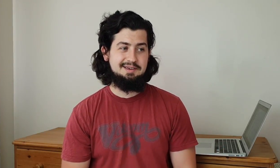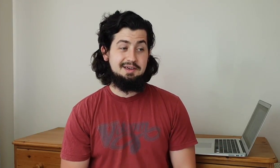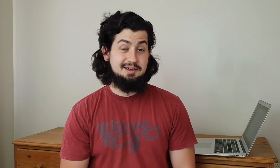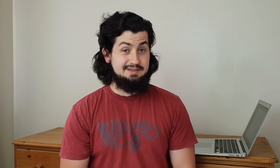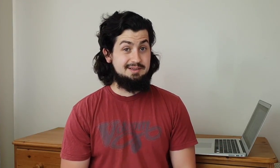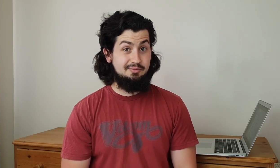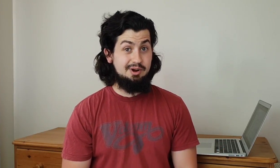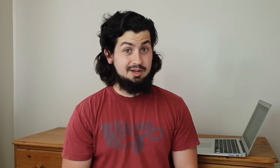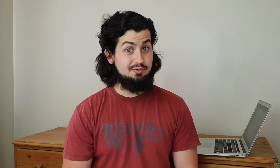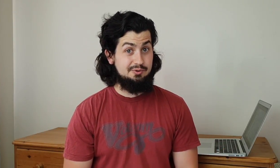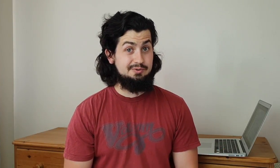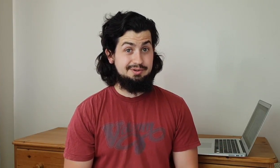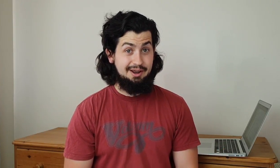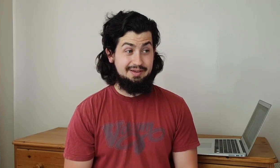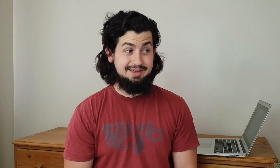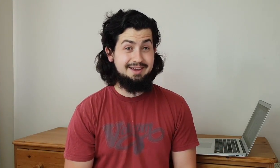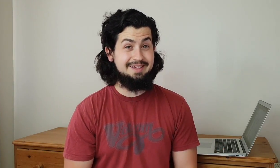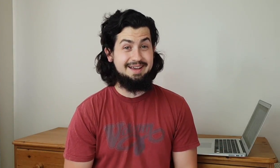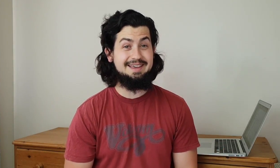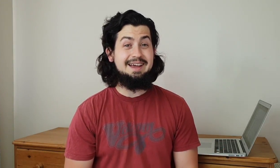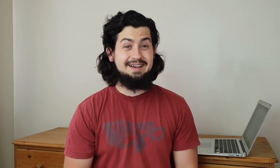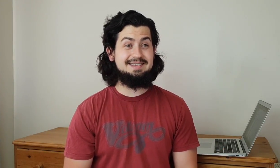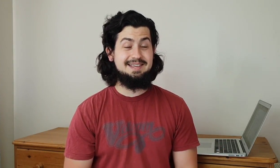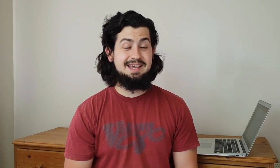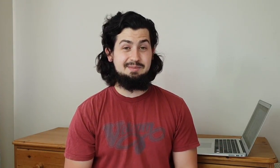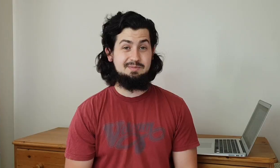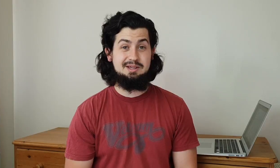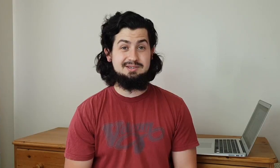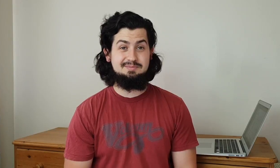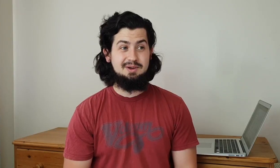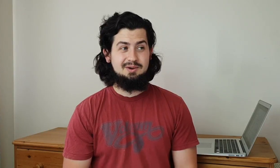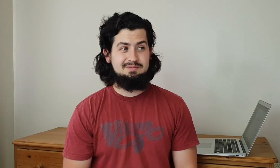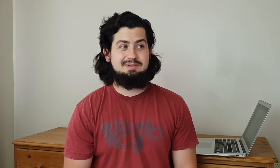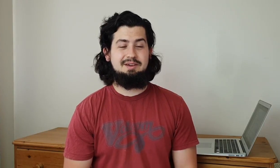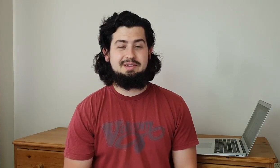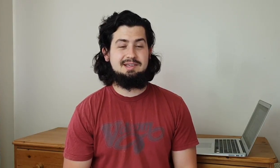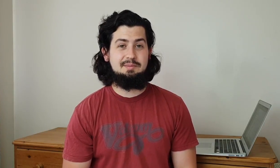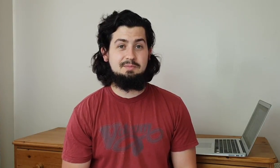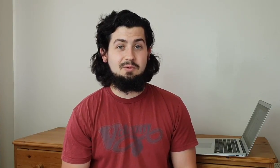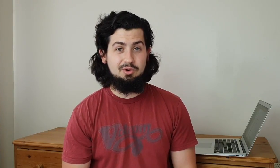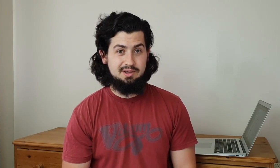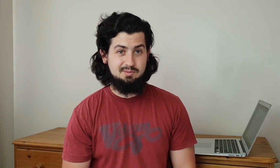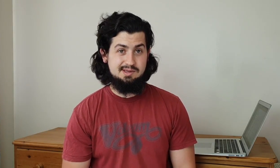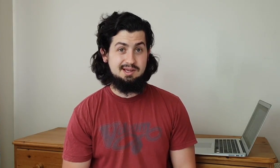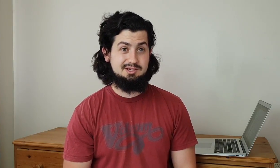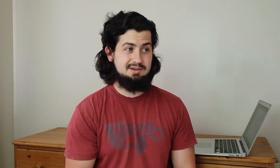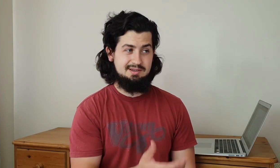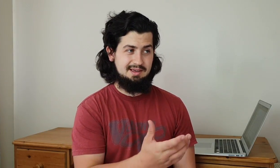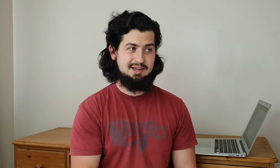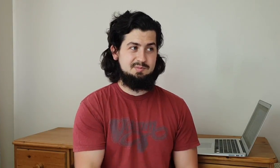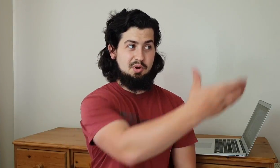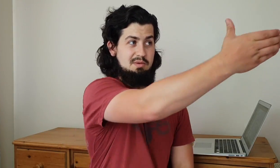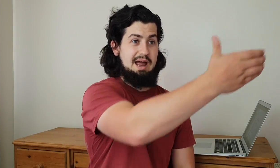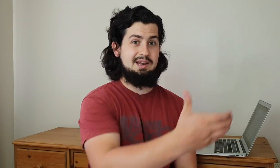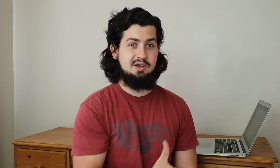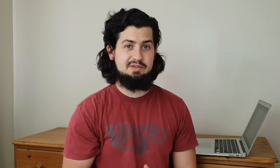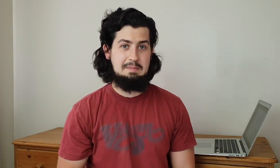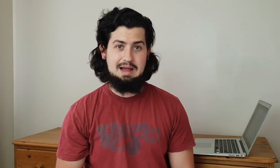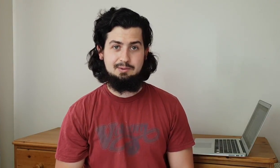that's really rude like that's that's that's the same as me just you know that's the same as me wanting someone's attention as I say just putting my hand over their mouth